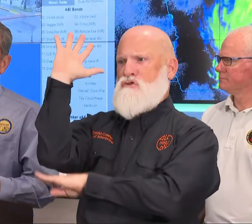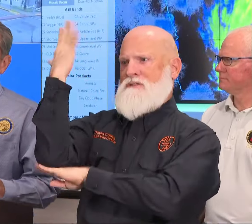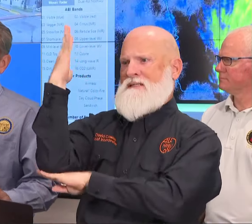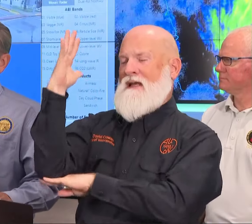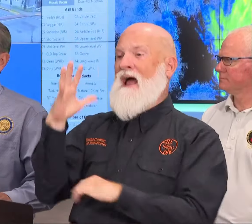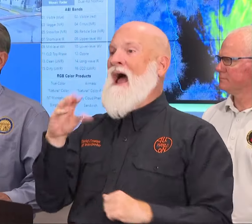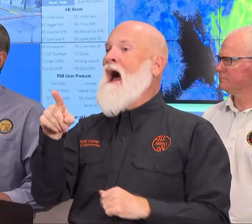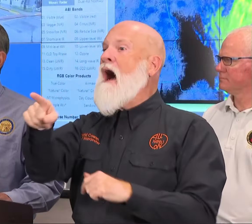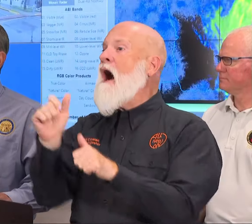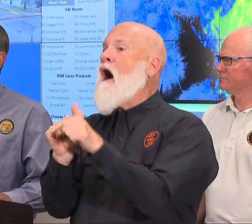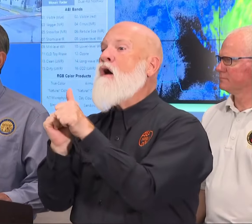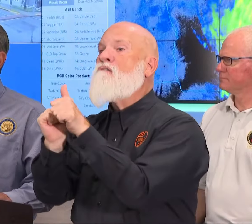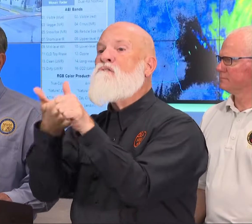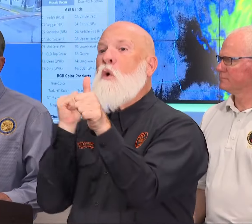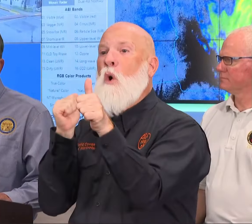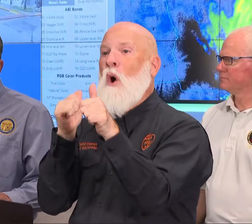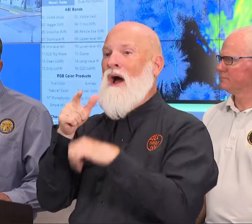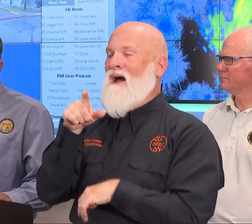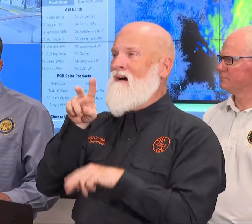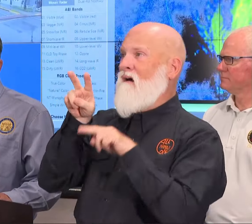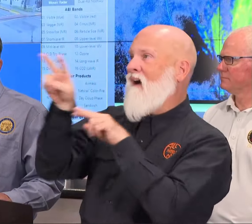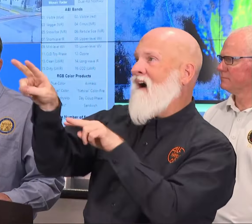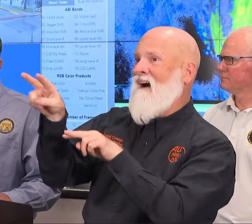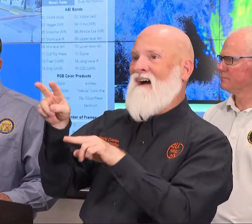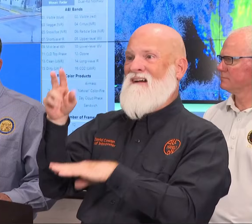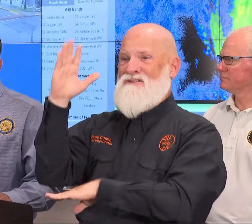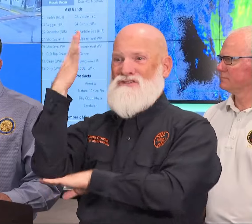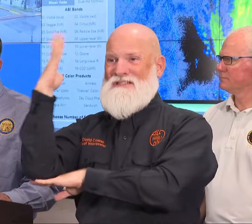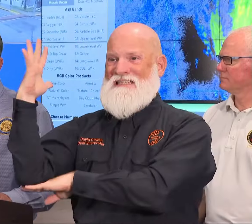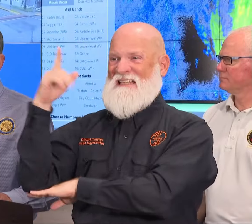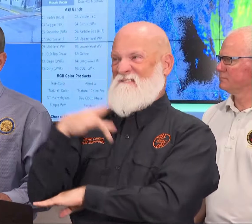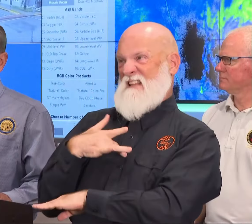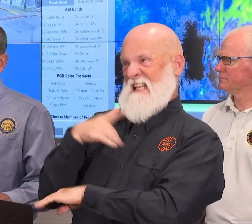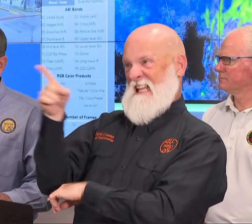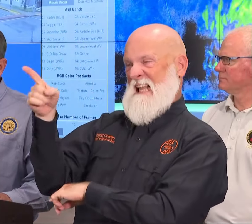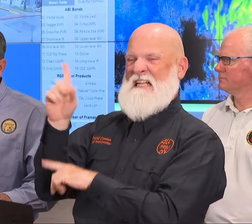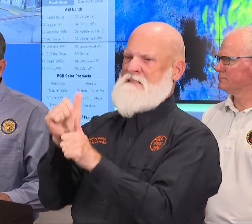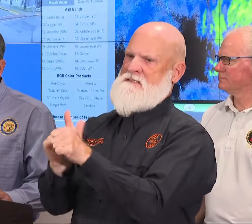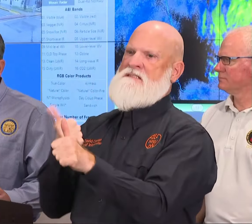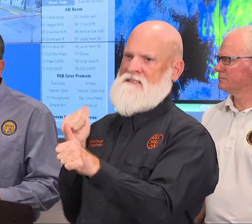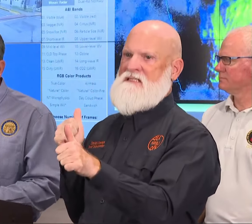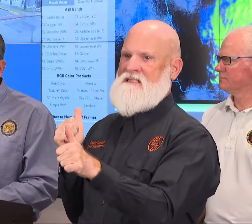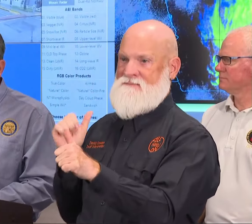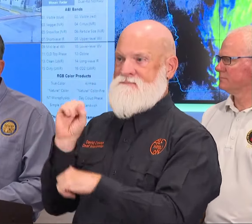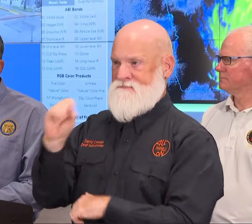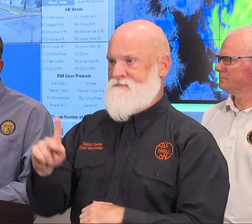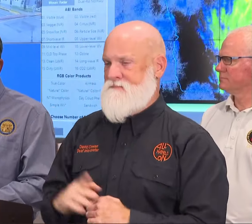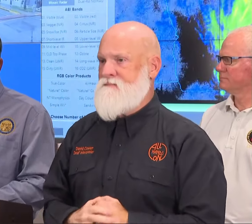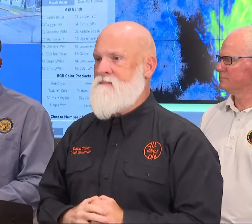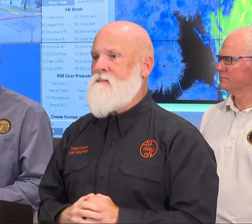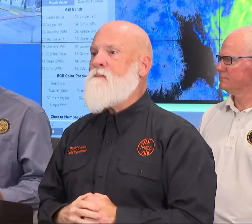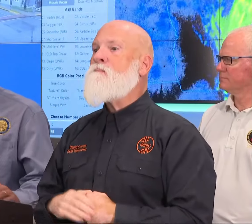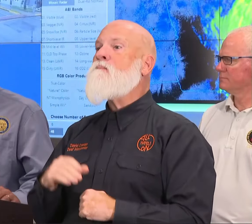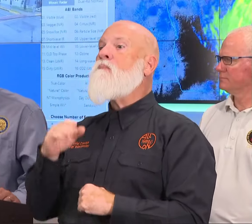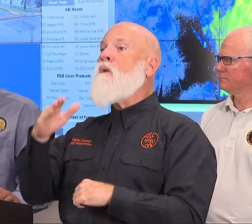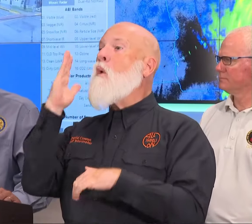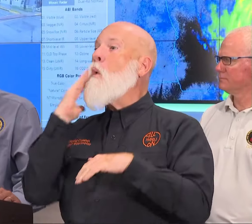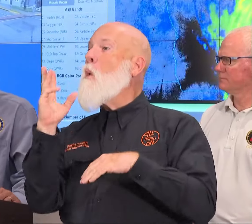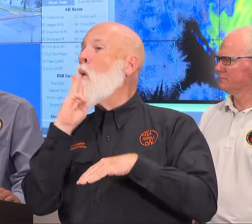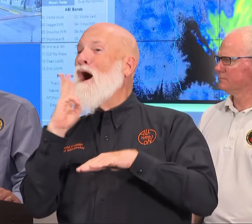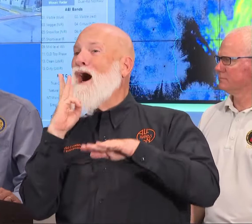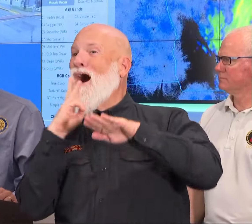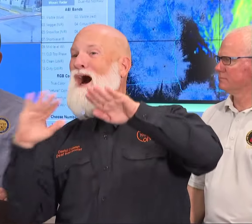you know 50 to 70 miles from Savannah. To continue to be affected by the storm places